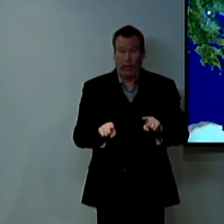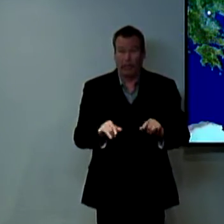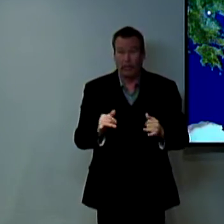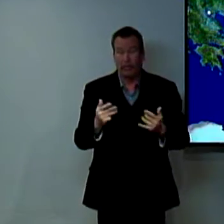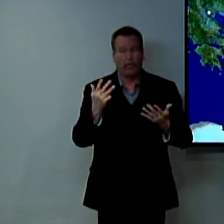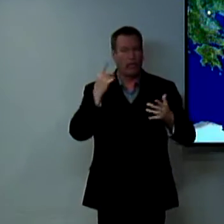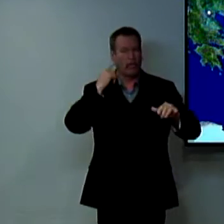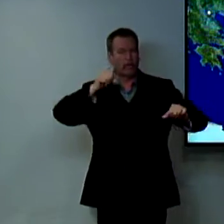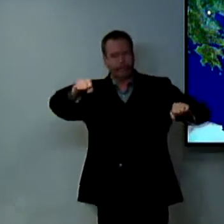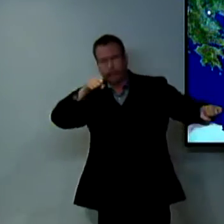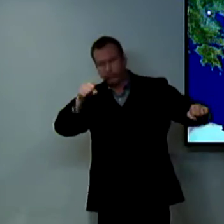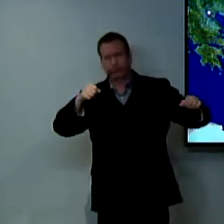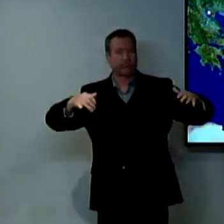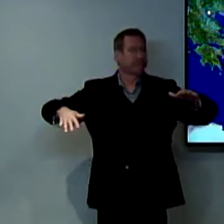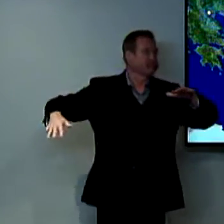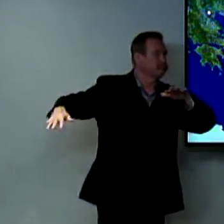became very zealous about hearing the word